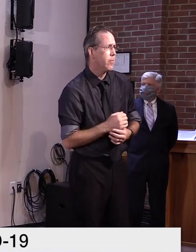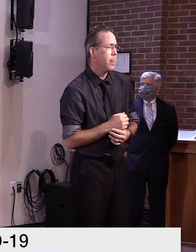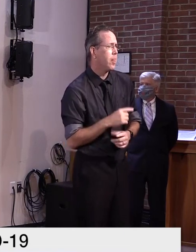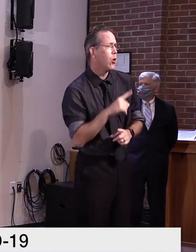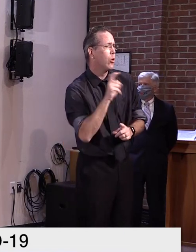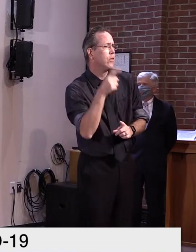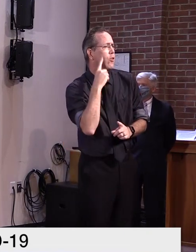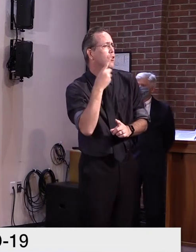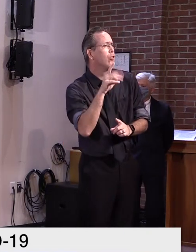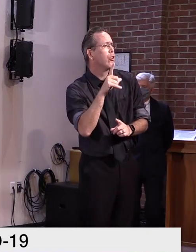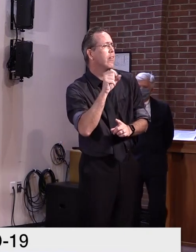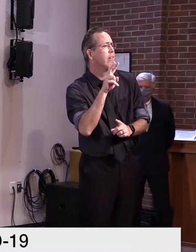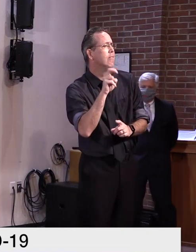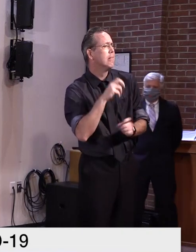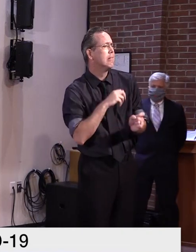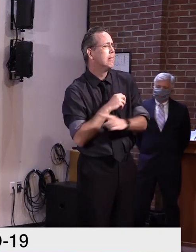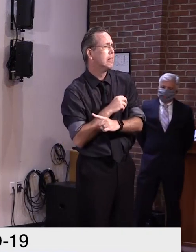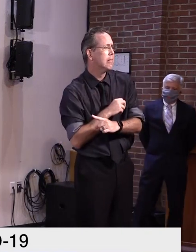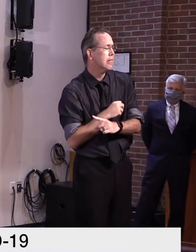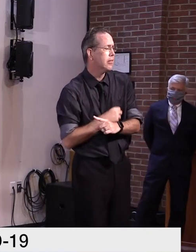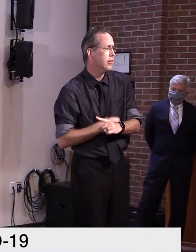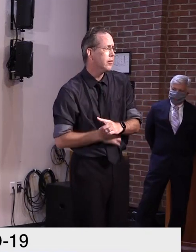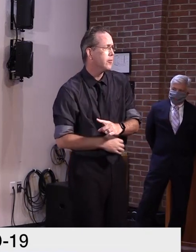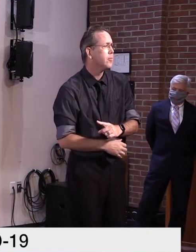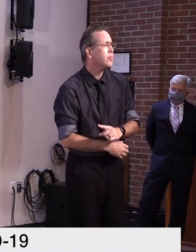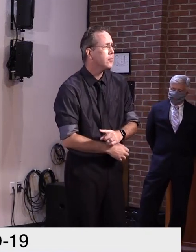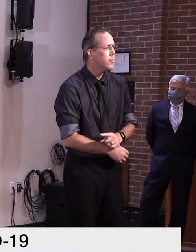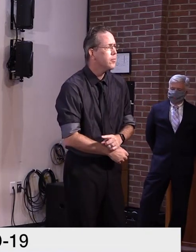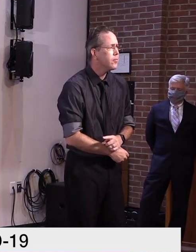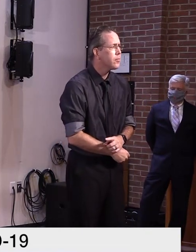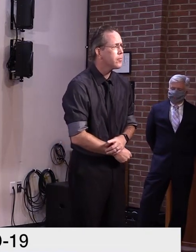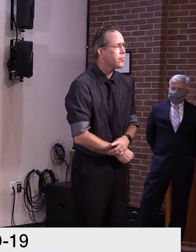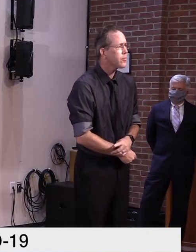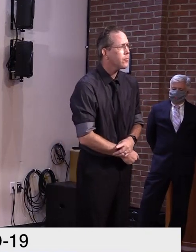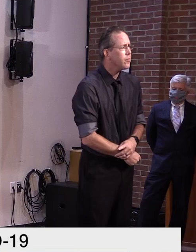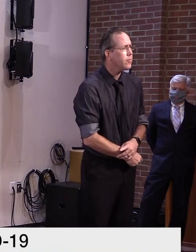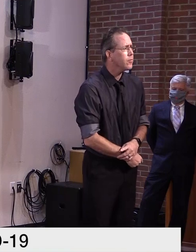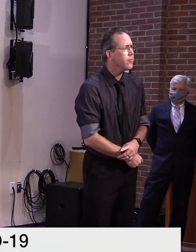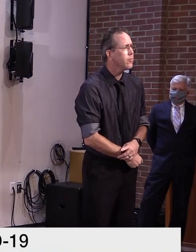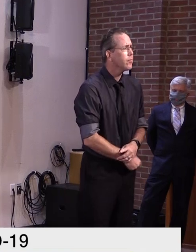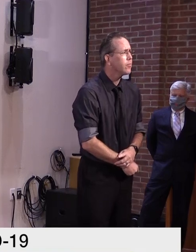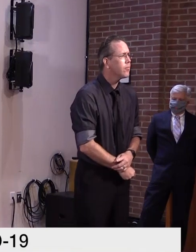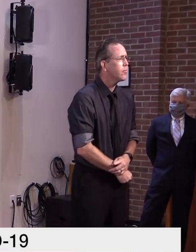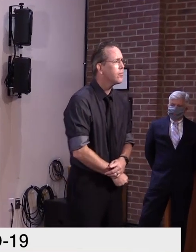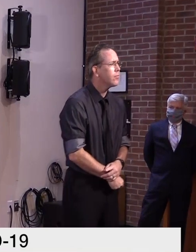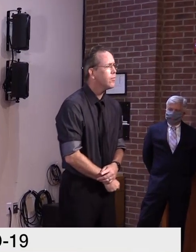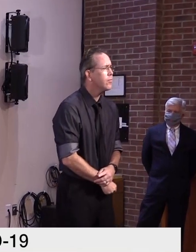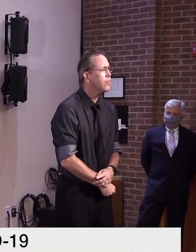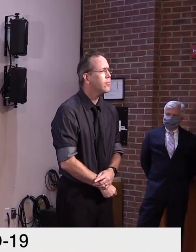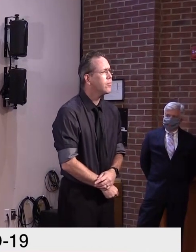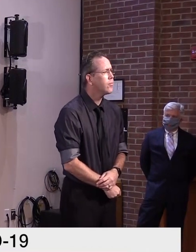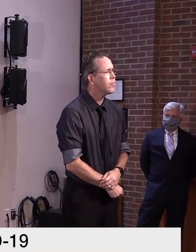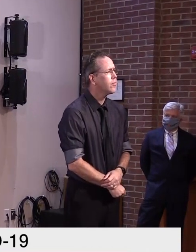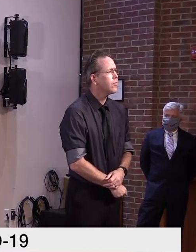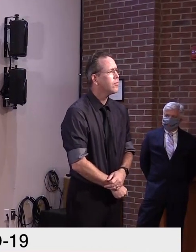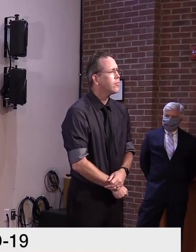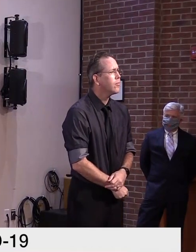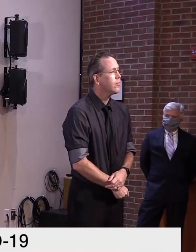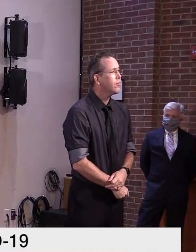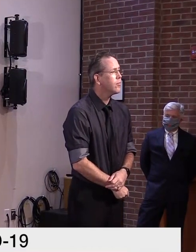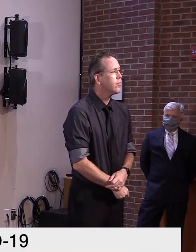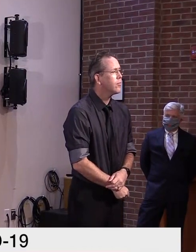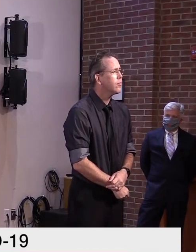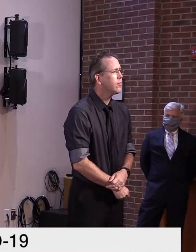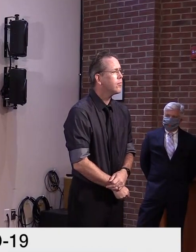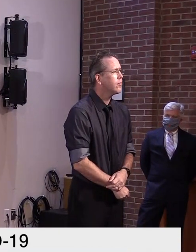I, um, see in the UK count, there were a single day with four cases and a total of seven in the last week, um, which isn't